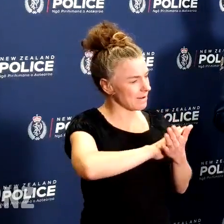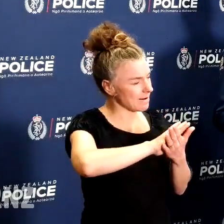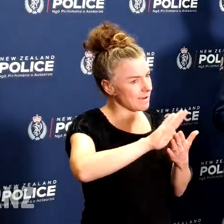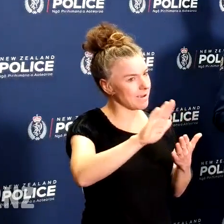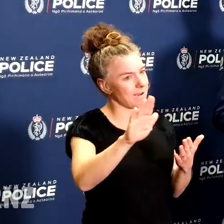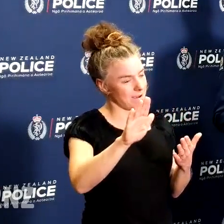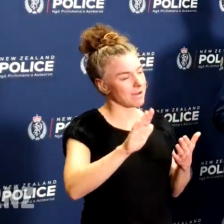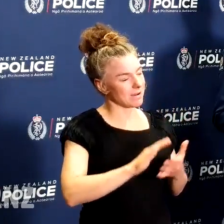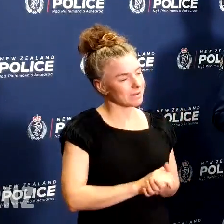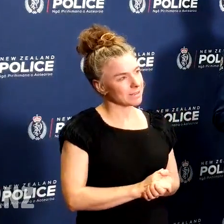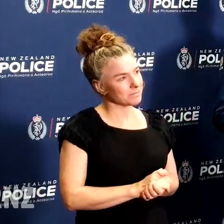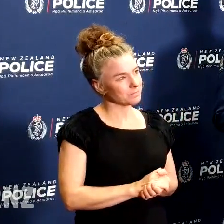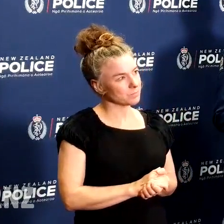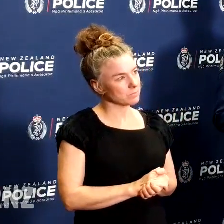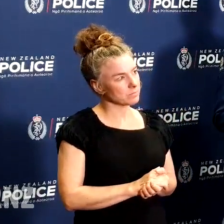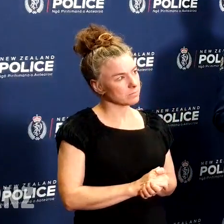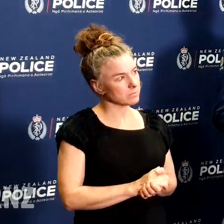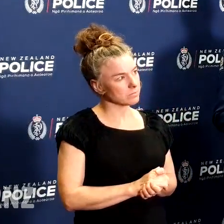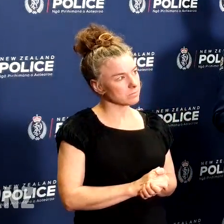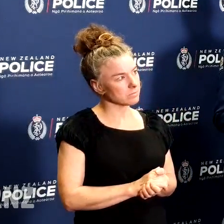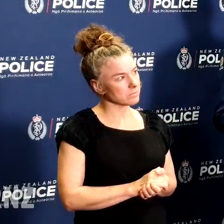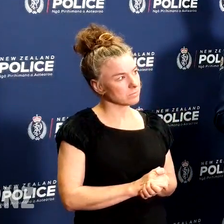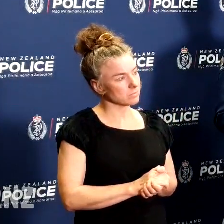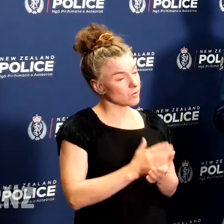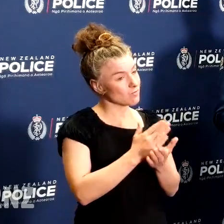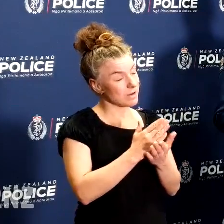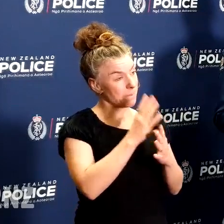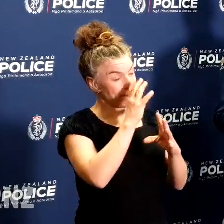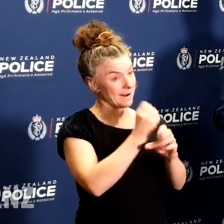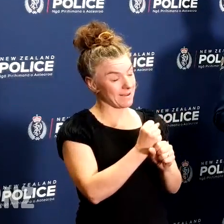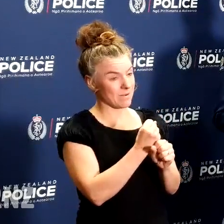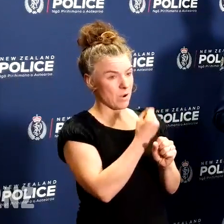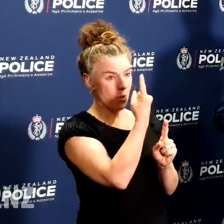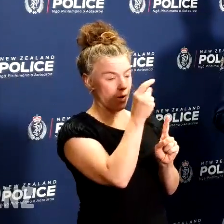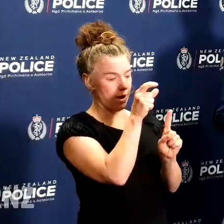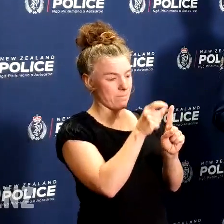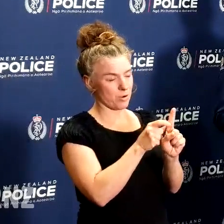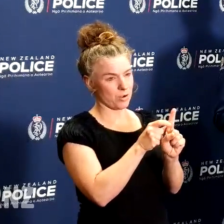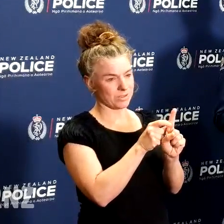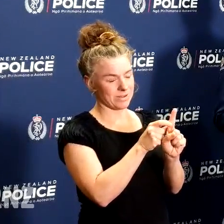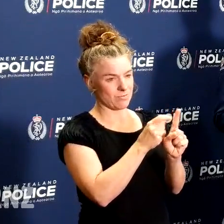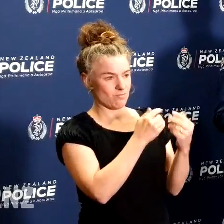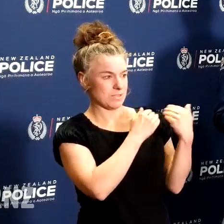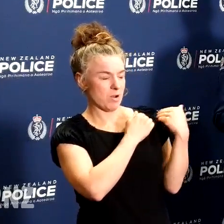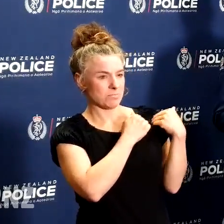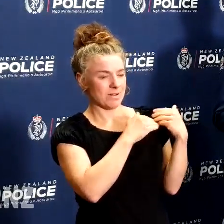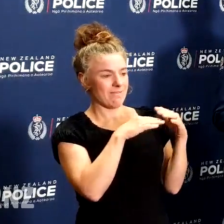to definitely state that we believe that there was only one attacker responsible